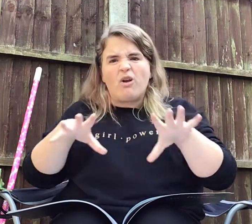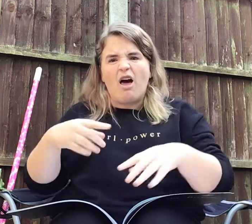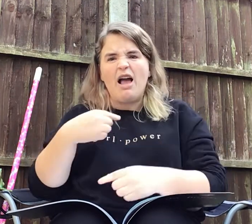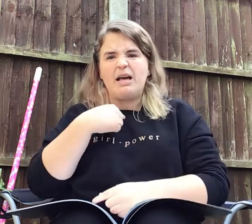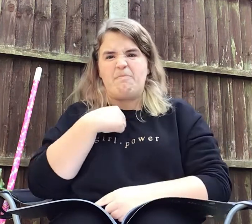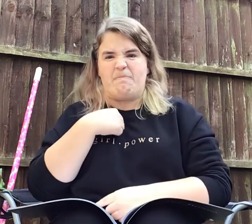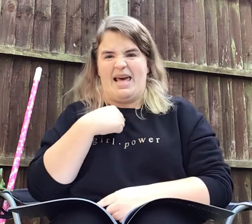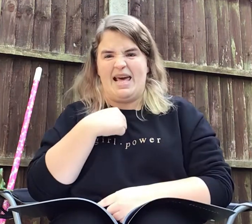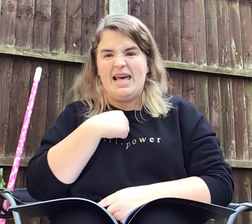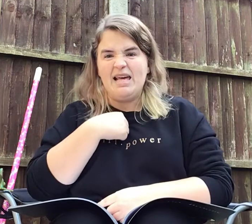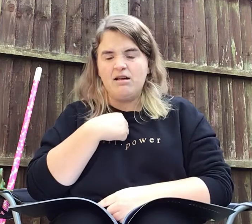like me?